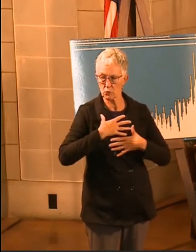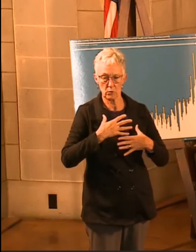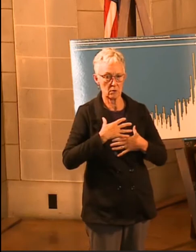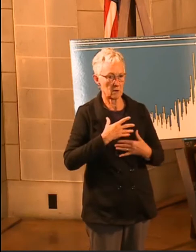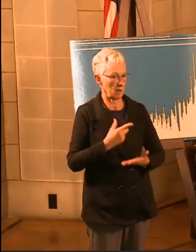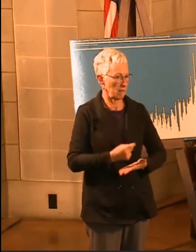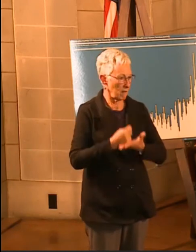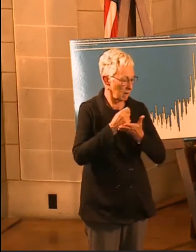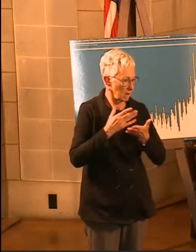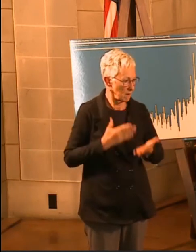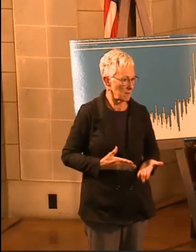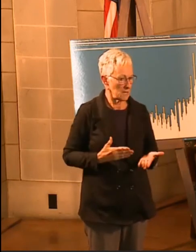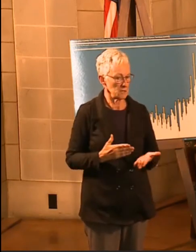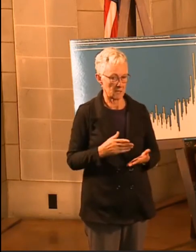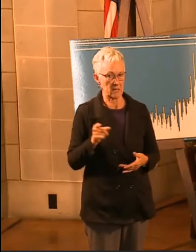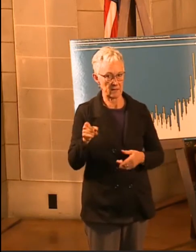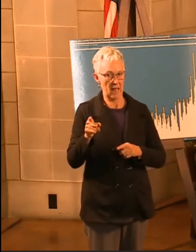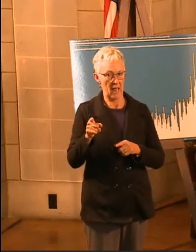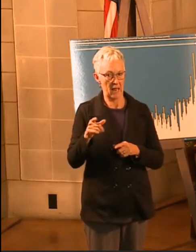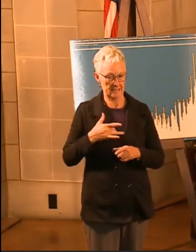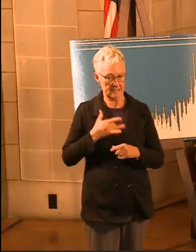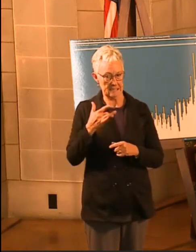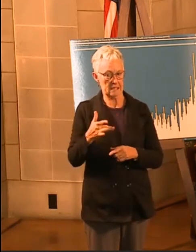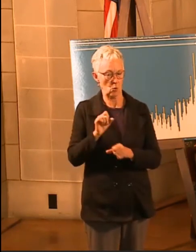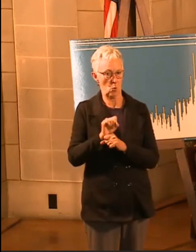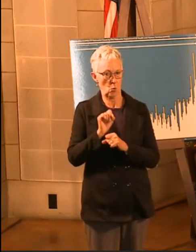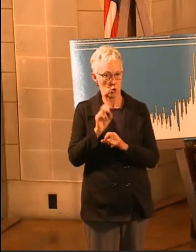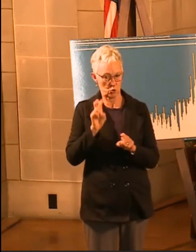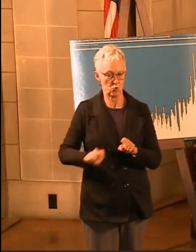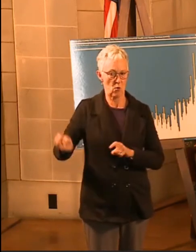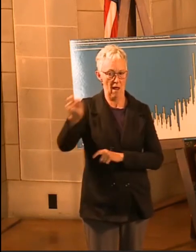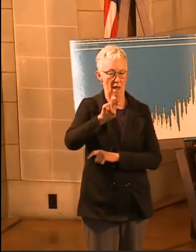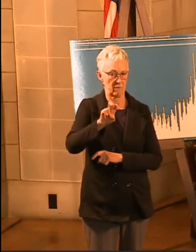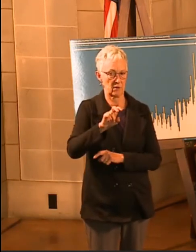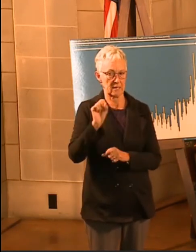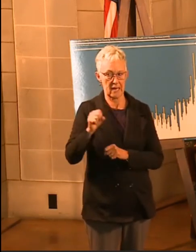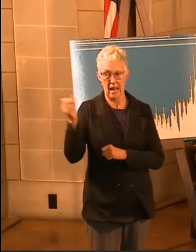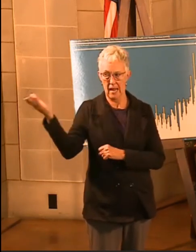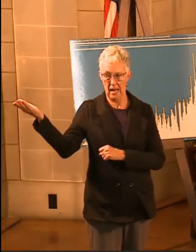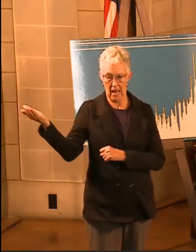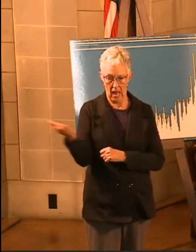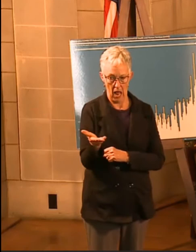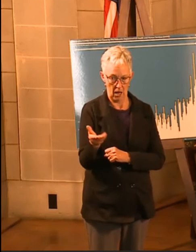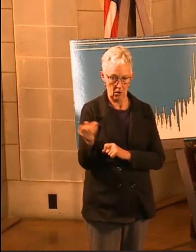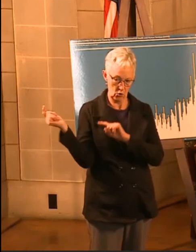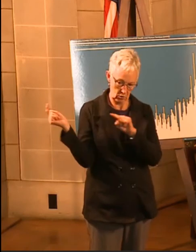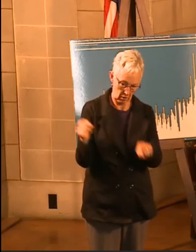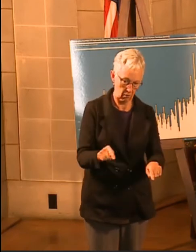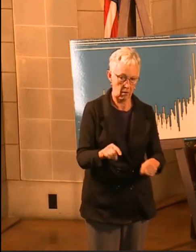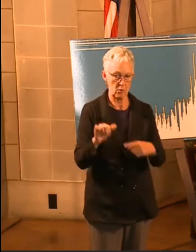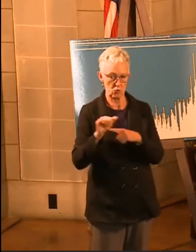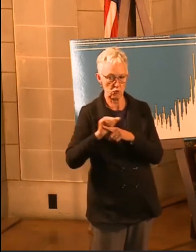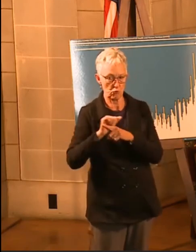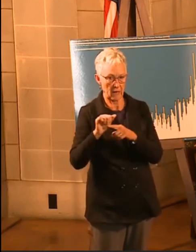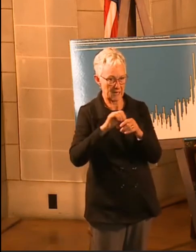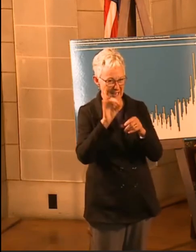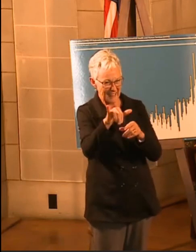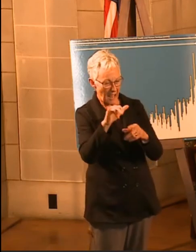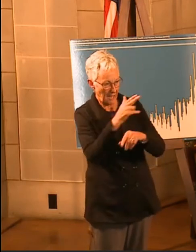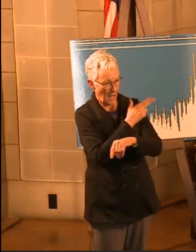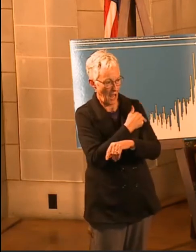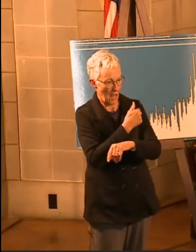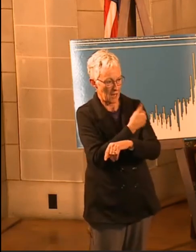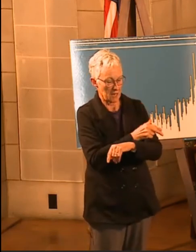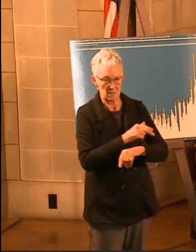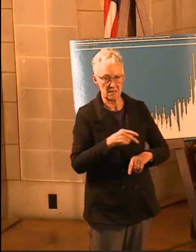so to speak, to help get them up and oriented and then trained in those specific hospitals. And this is